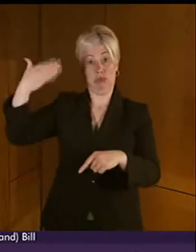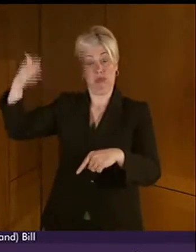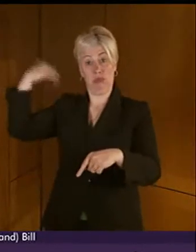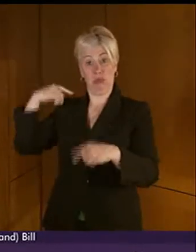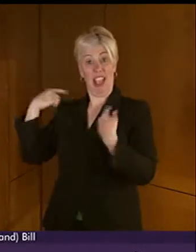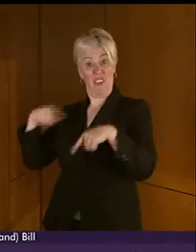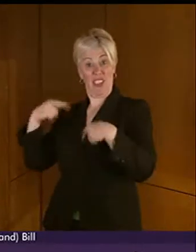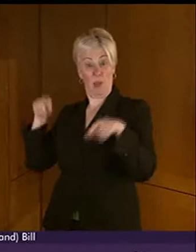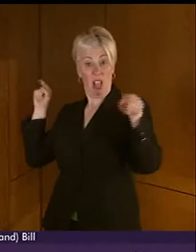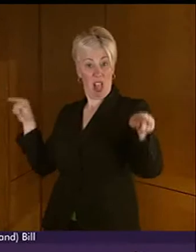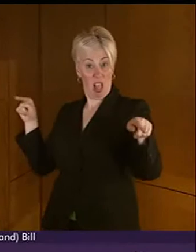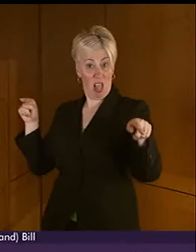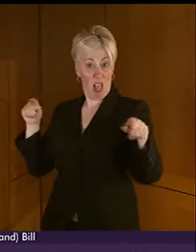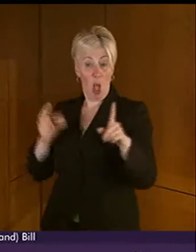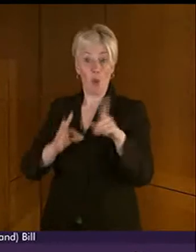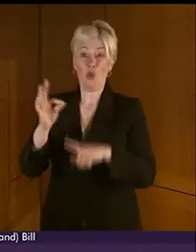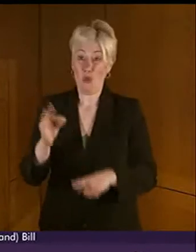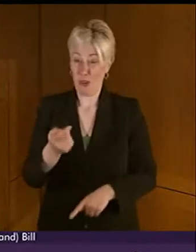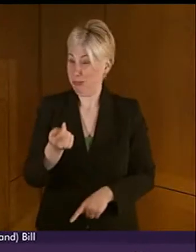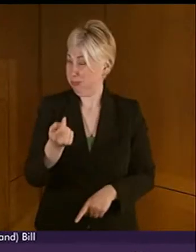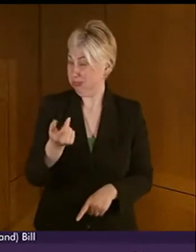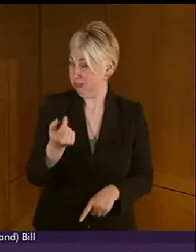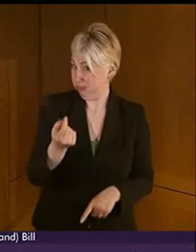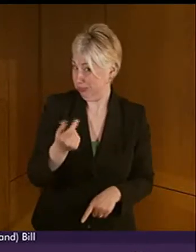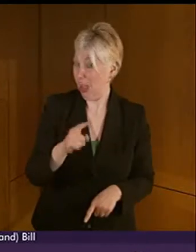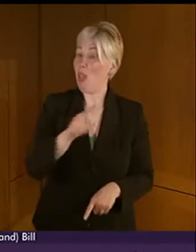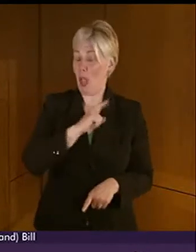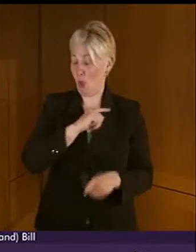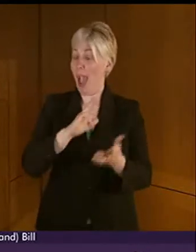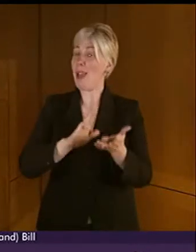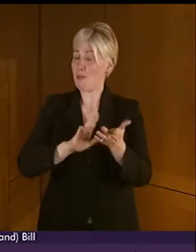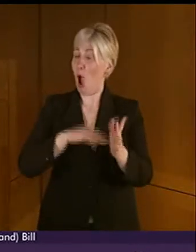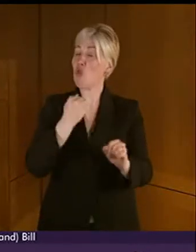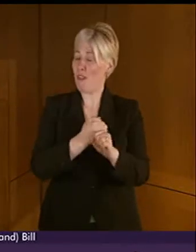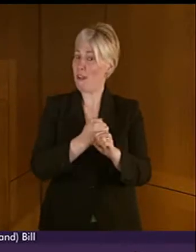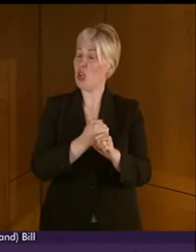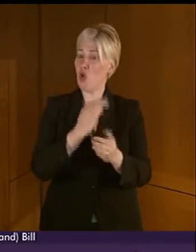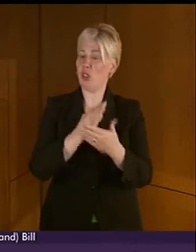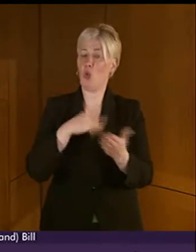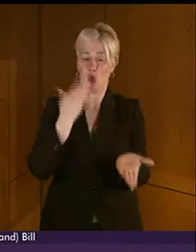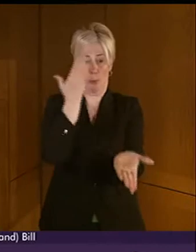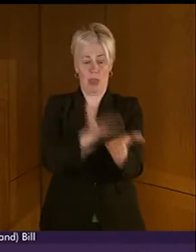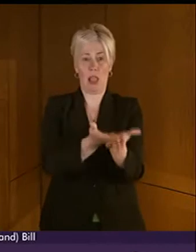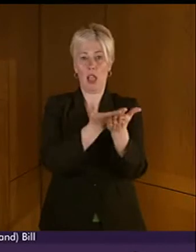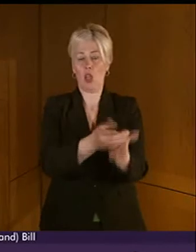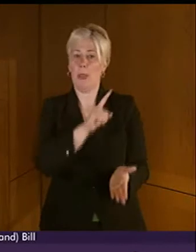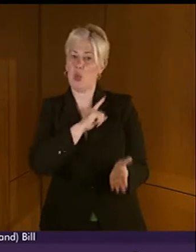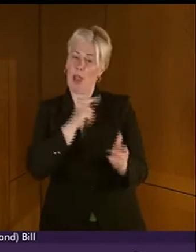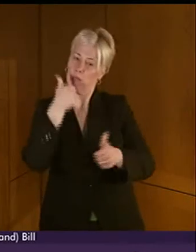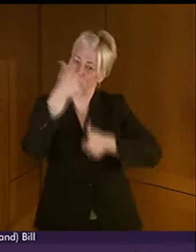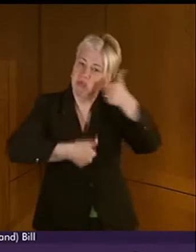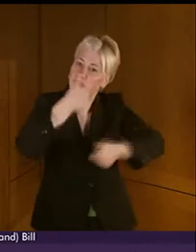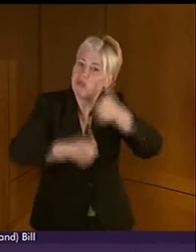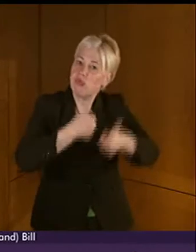that has inspired this bill. And we should all welcome that and commend Mark Griffin for having the